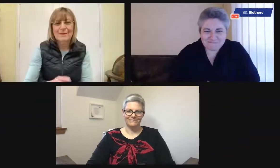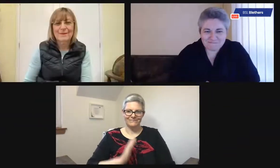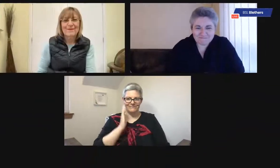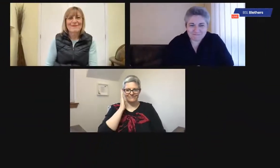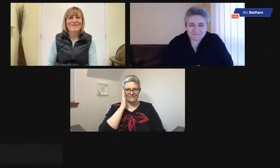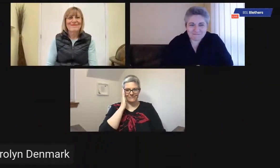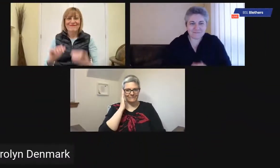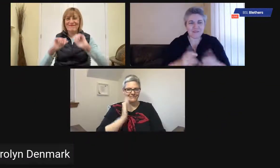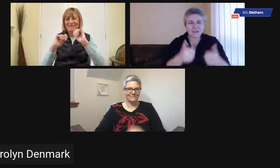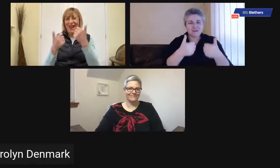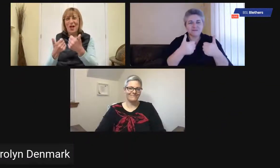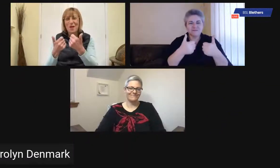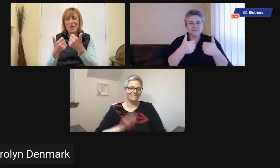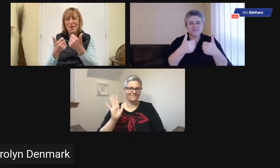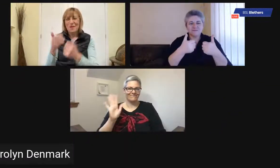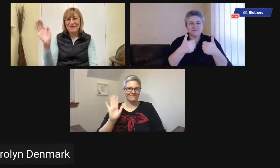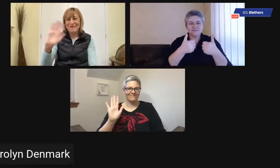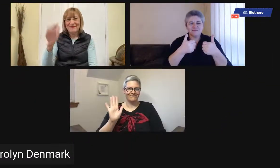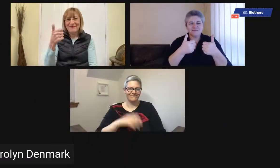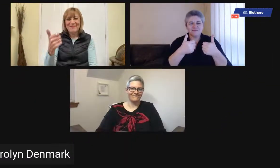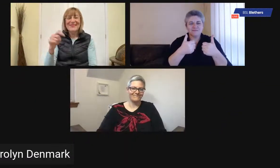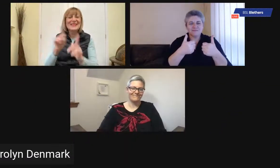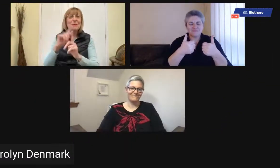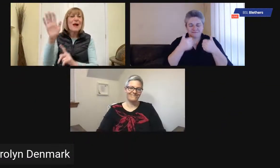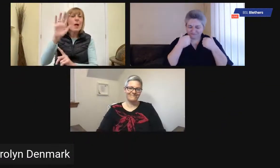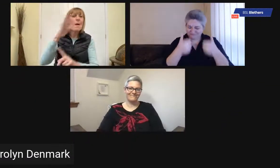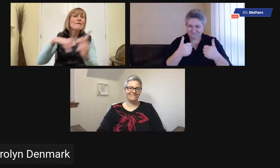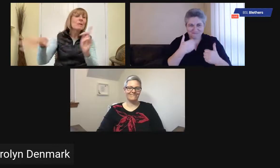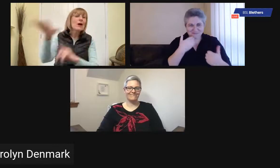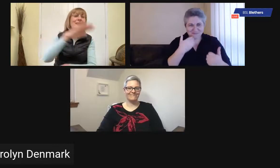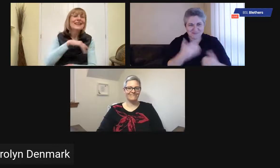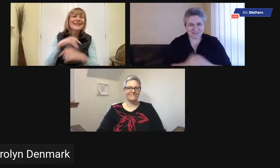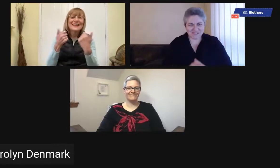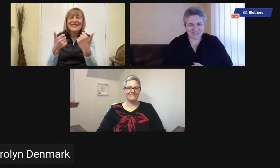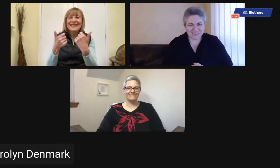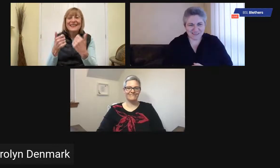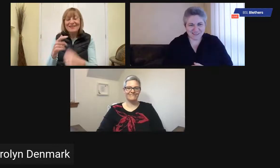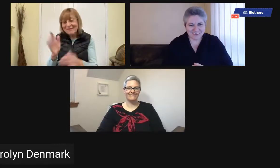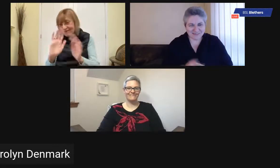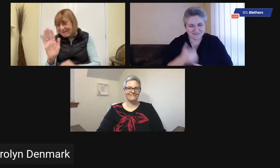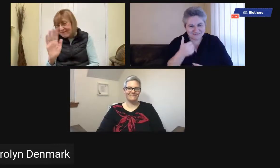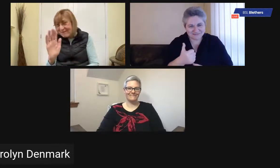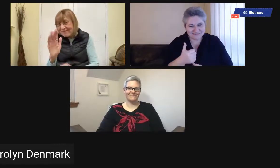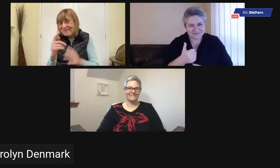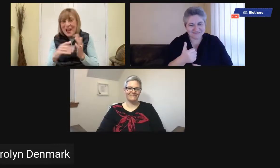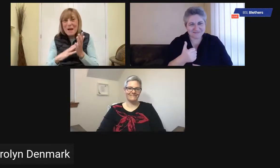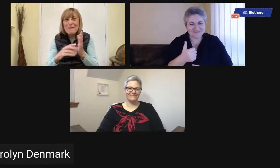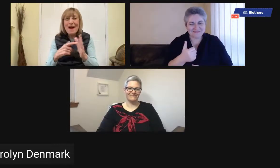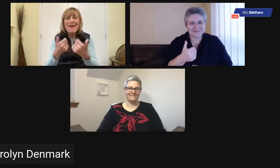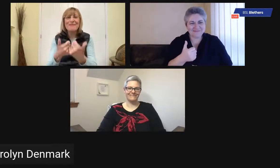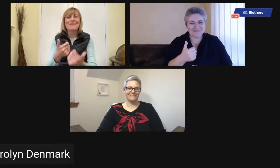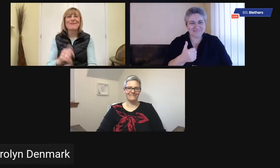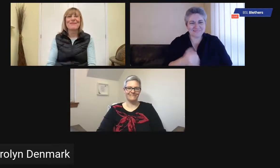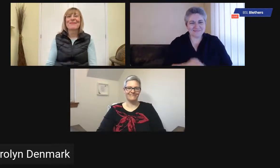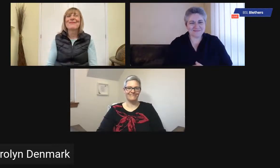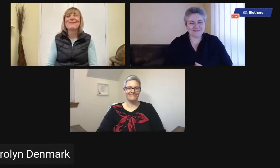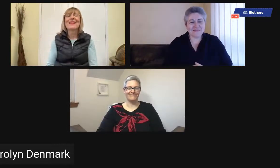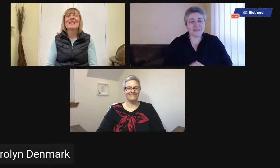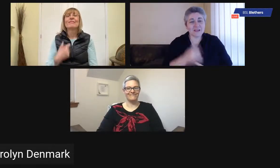I've got one more guest now. Welcome. Hi there. Hello, everybody. Hi. Hello. Hello, Emma.